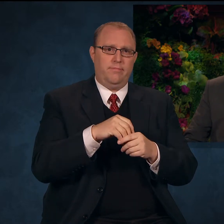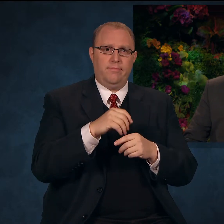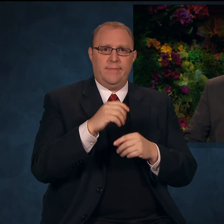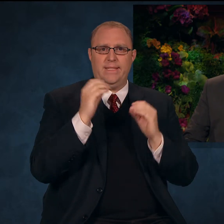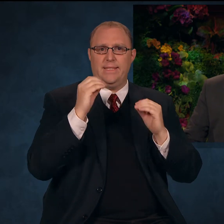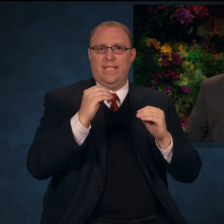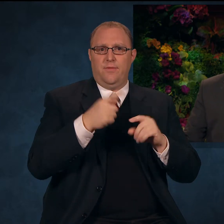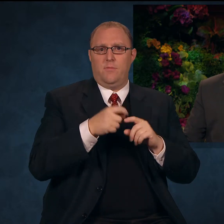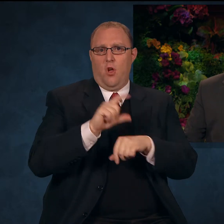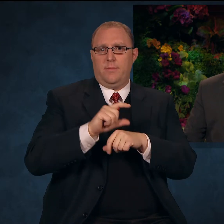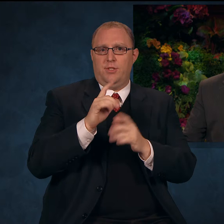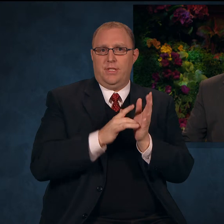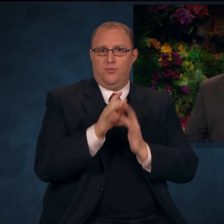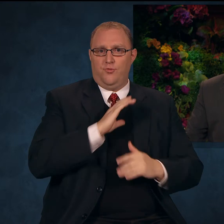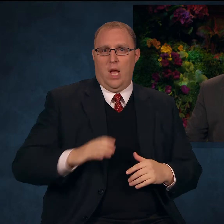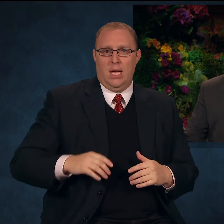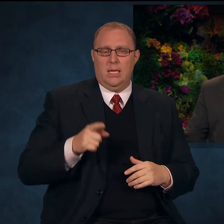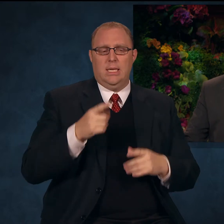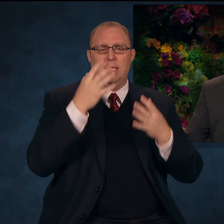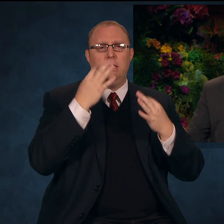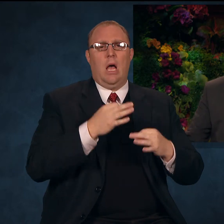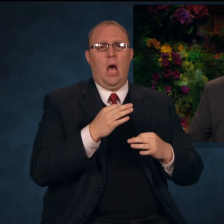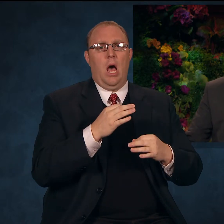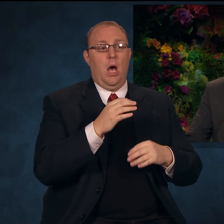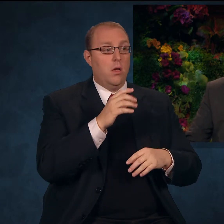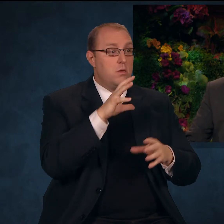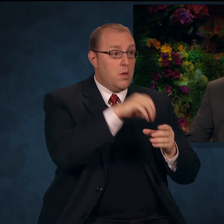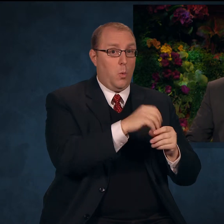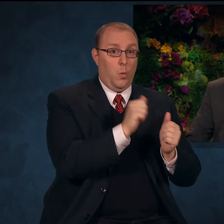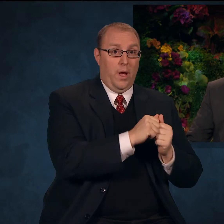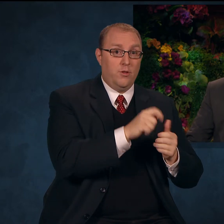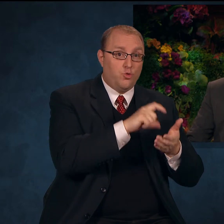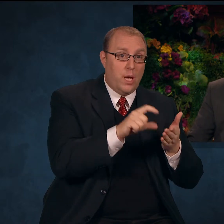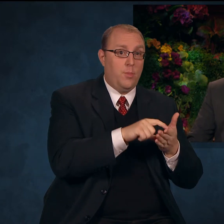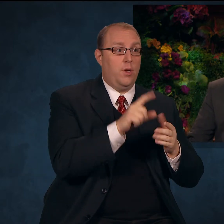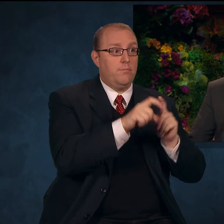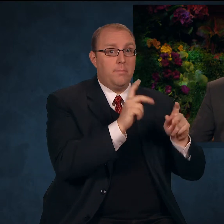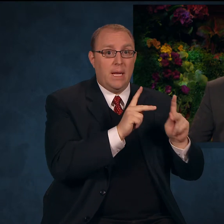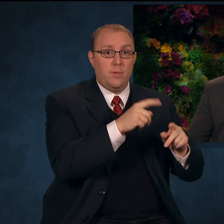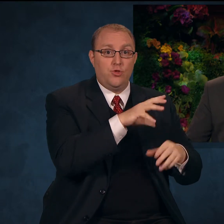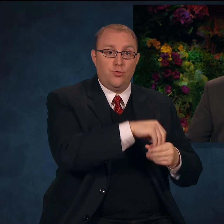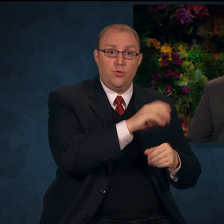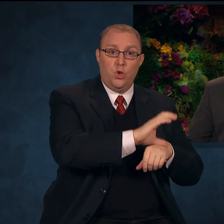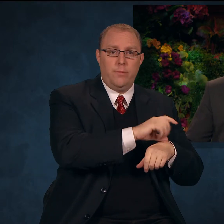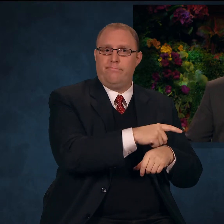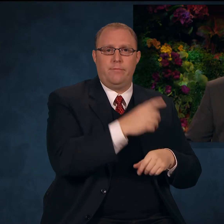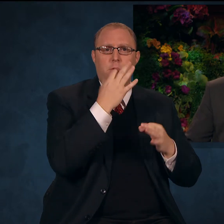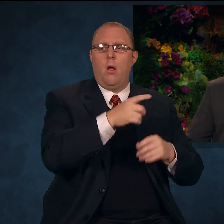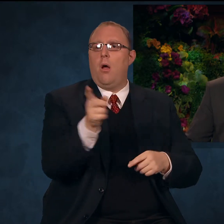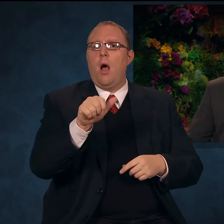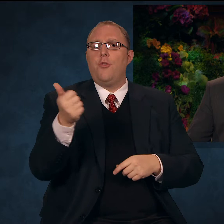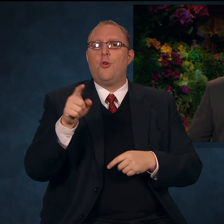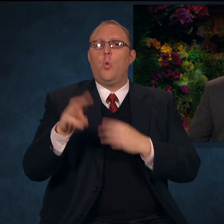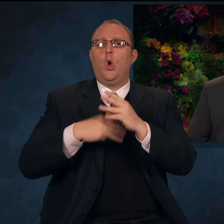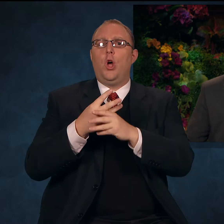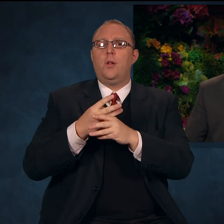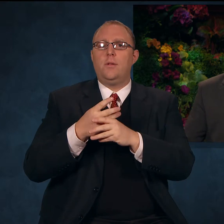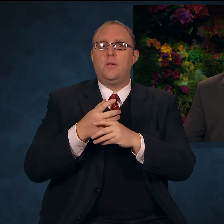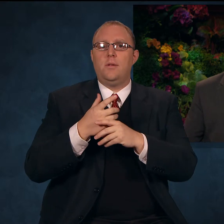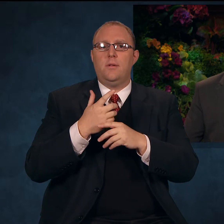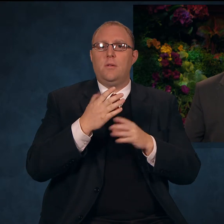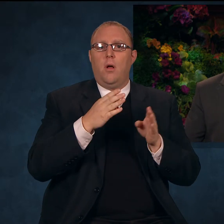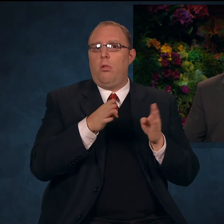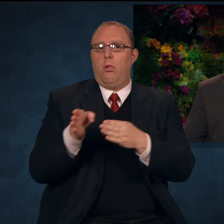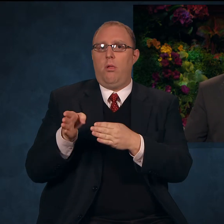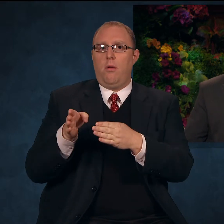he chose to rely solely on secular sources for guidance. His heart turned in the wrong direction, as he sought what